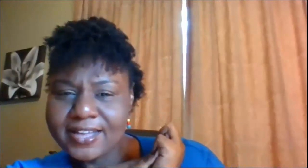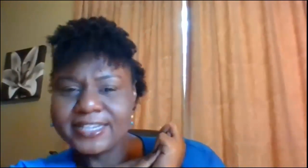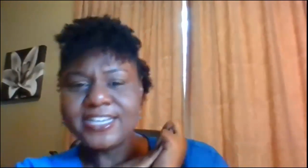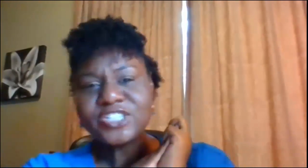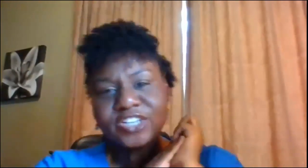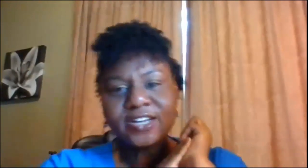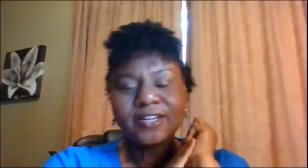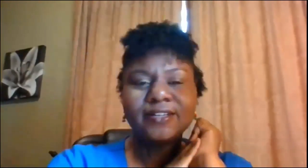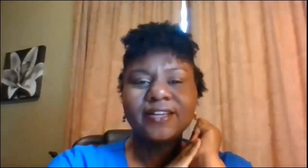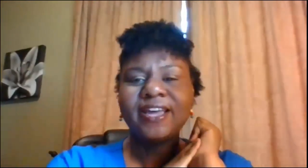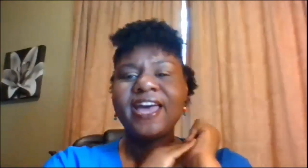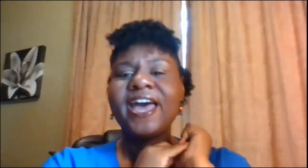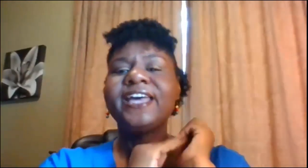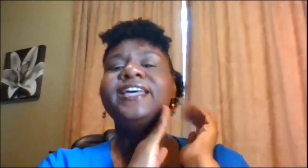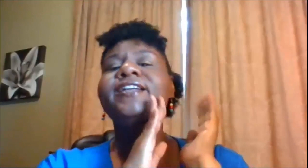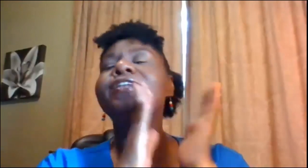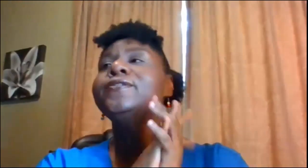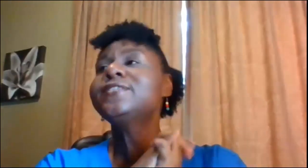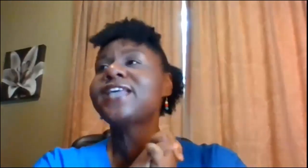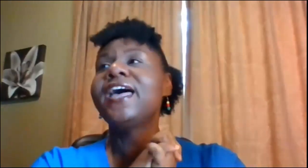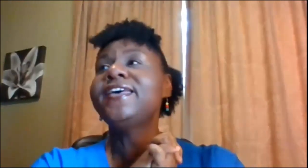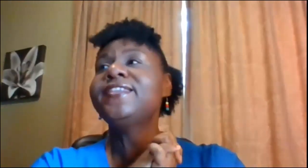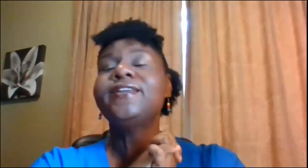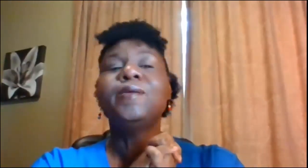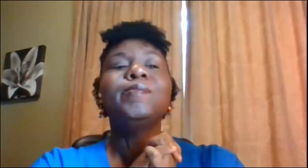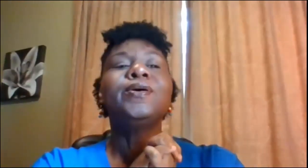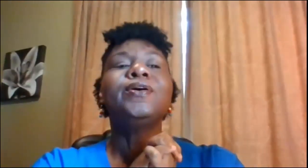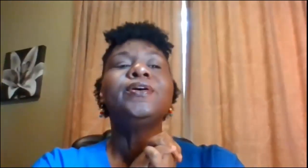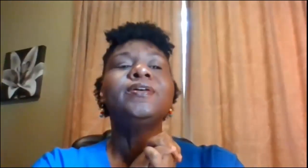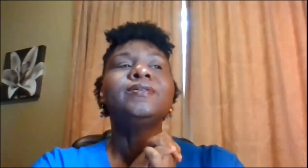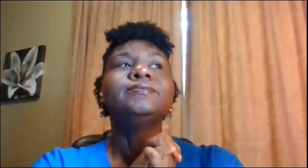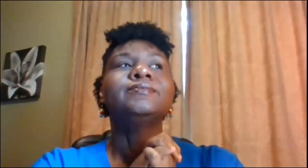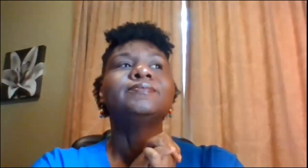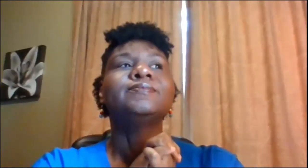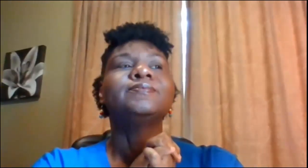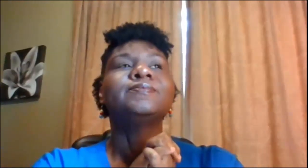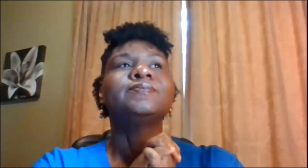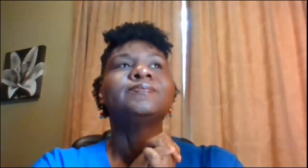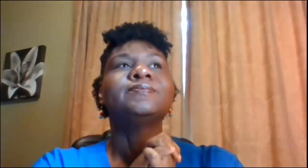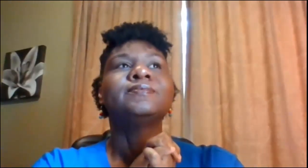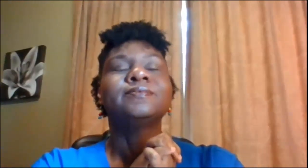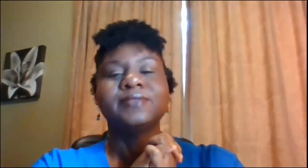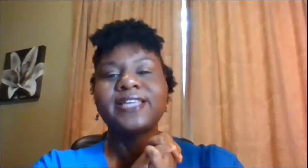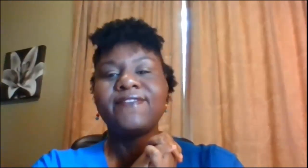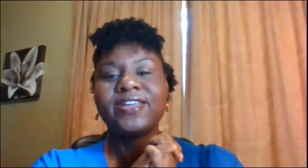Alisha can you sign the number seven